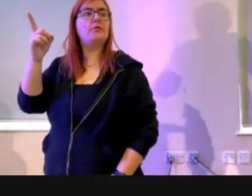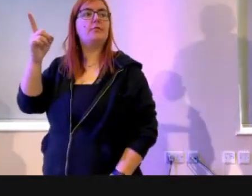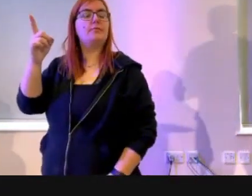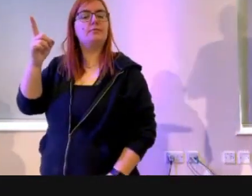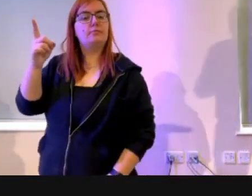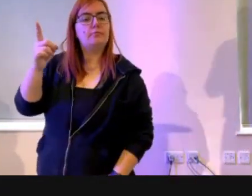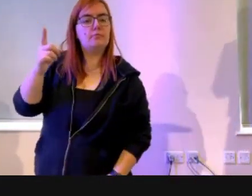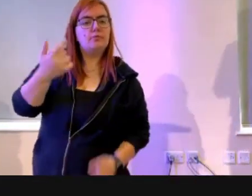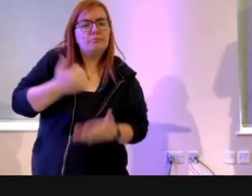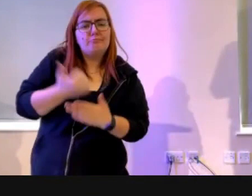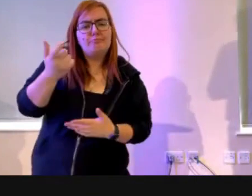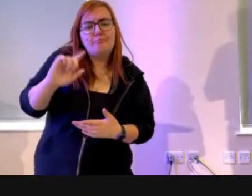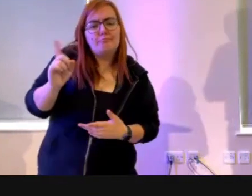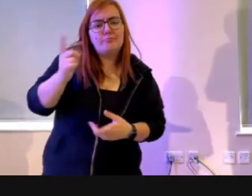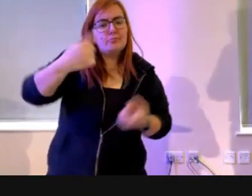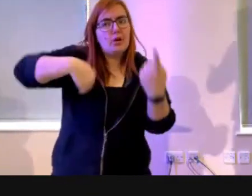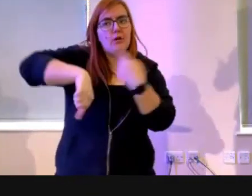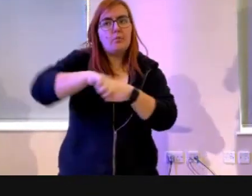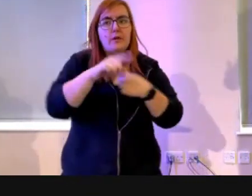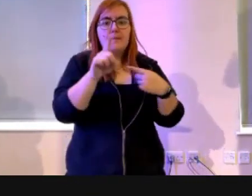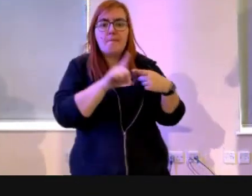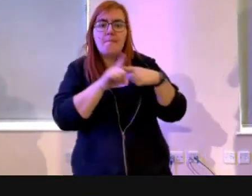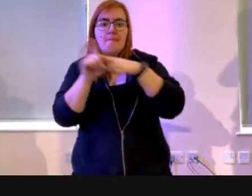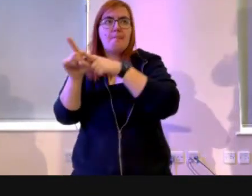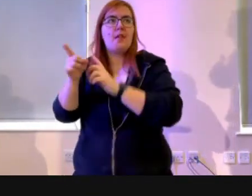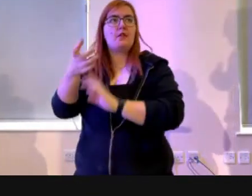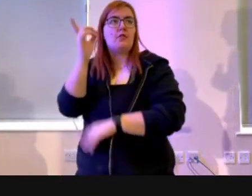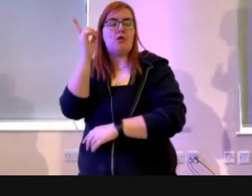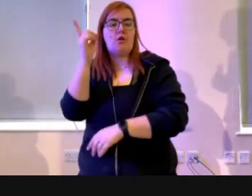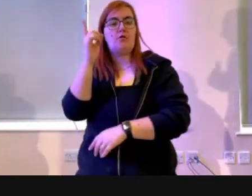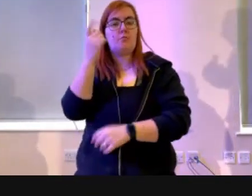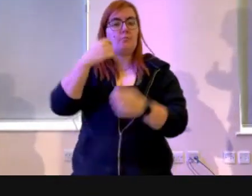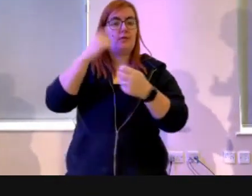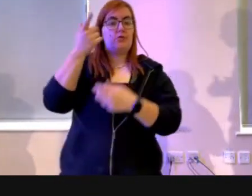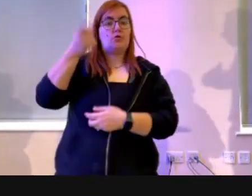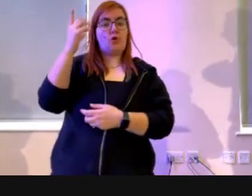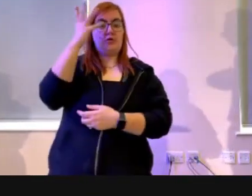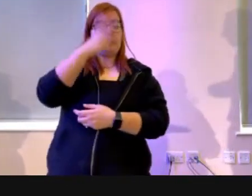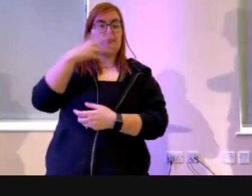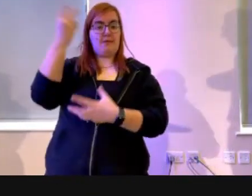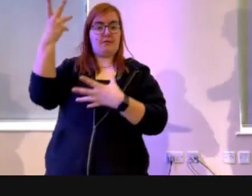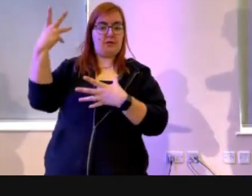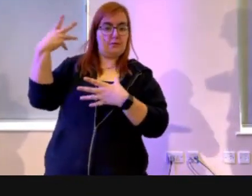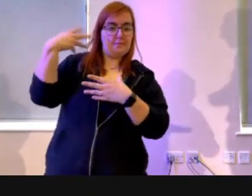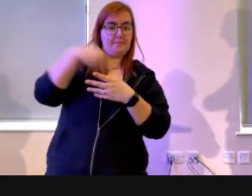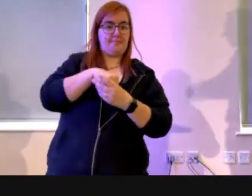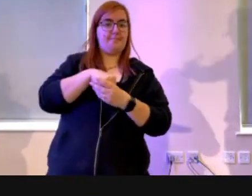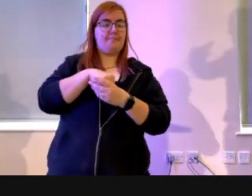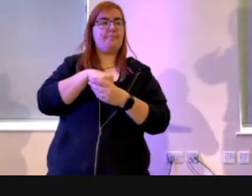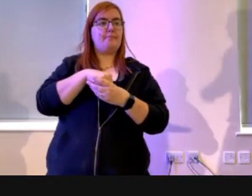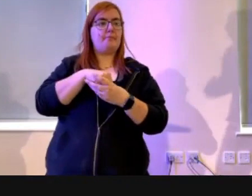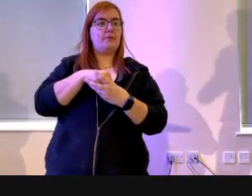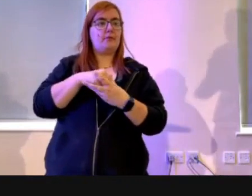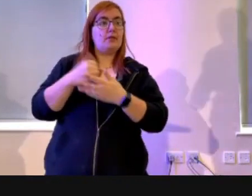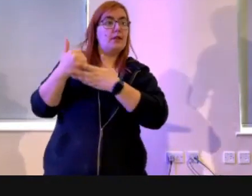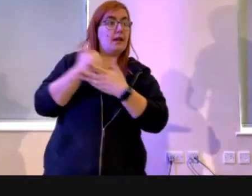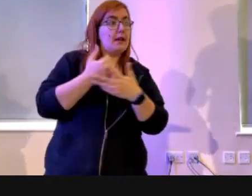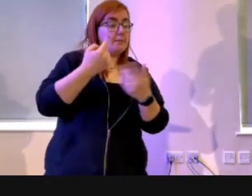when we become a follower of Jesus, we receive God's spirit, the Holy Spirit to live inside us, to help us